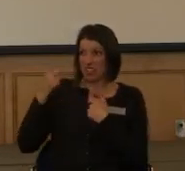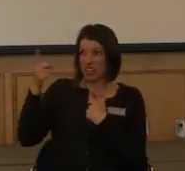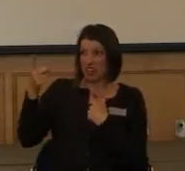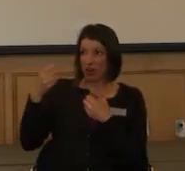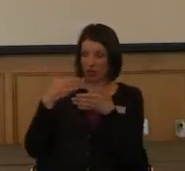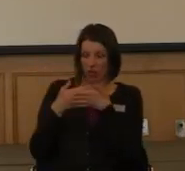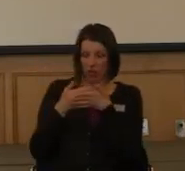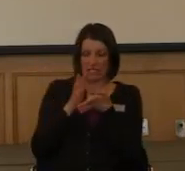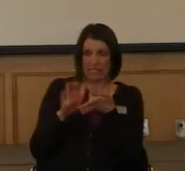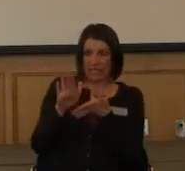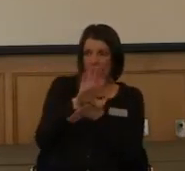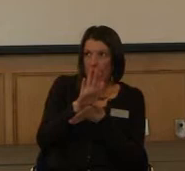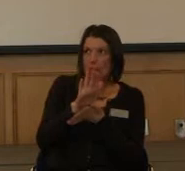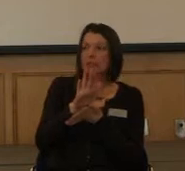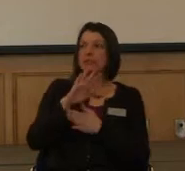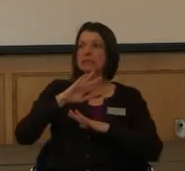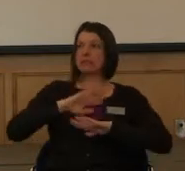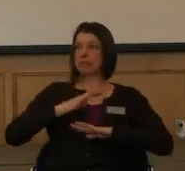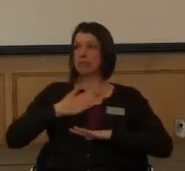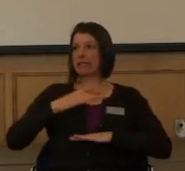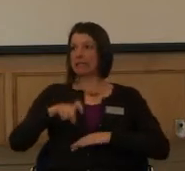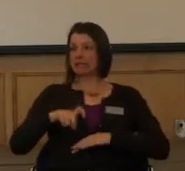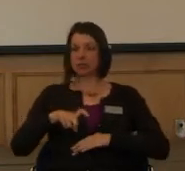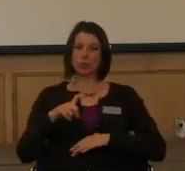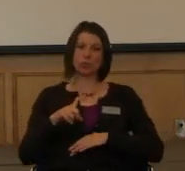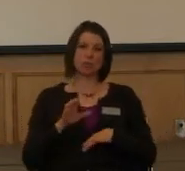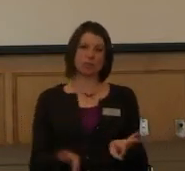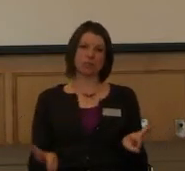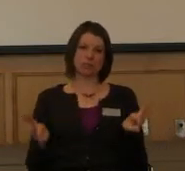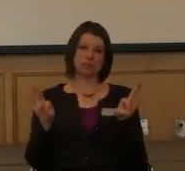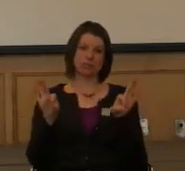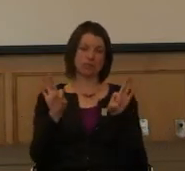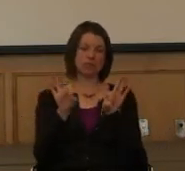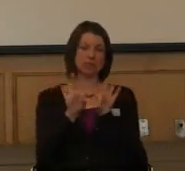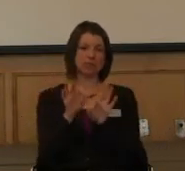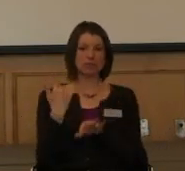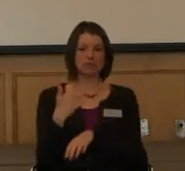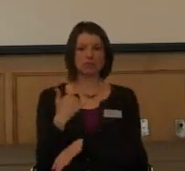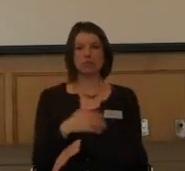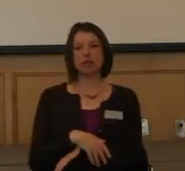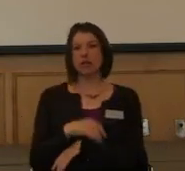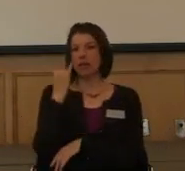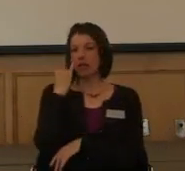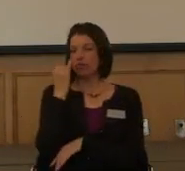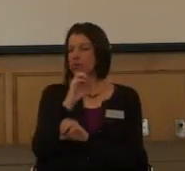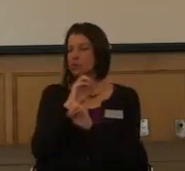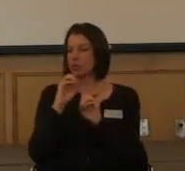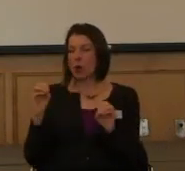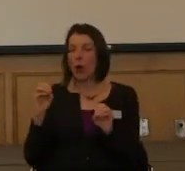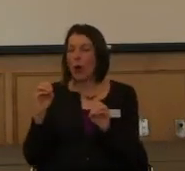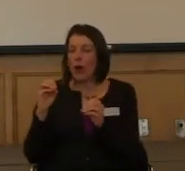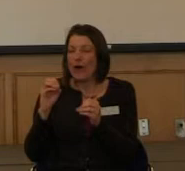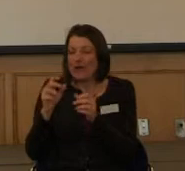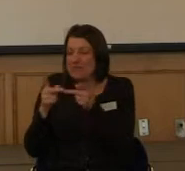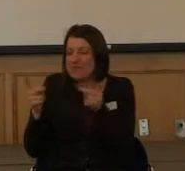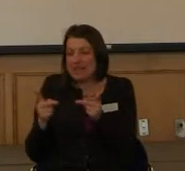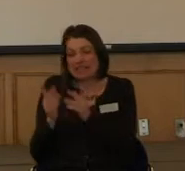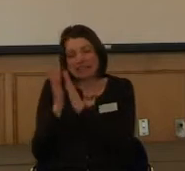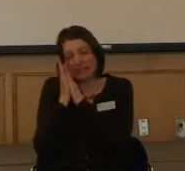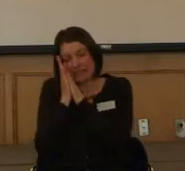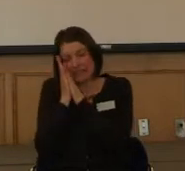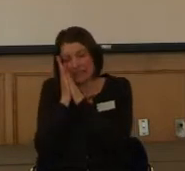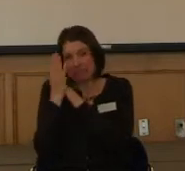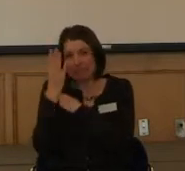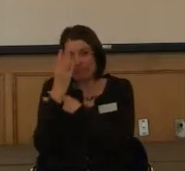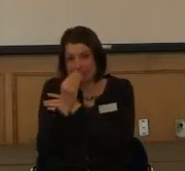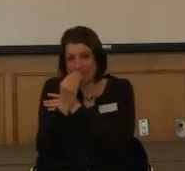that can meet their needs is essential. Because, I mean, if you, you don't have a place to sleep or pee, you know,